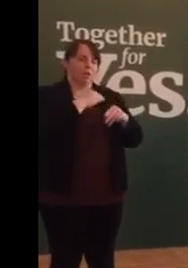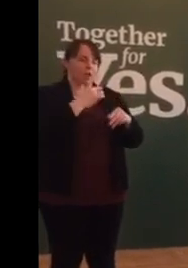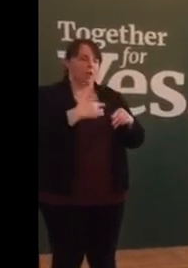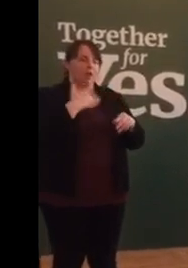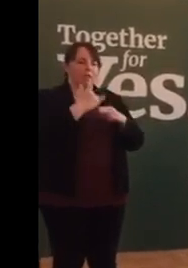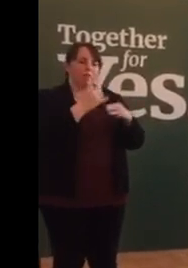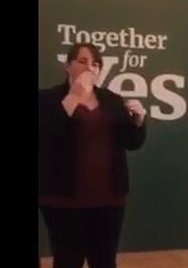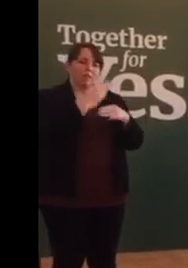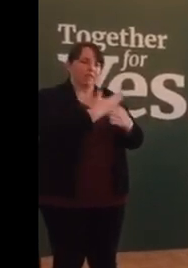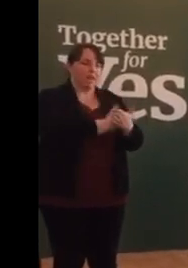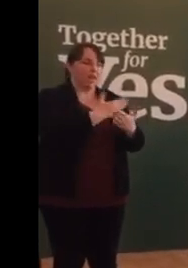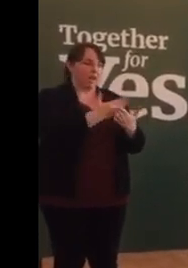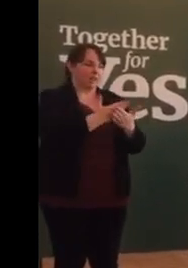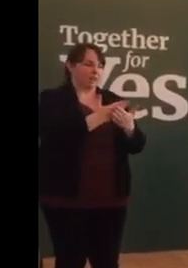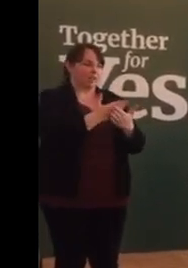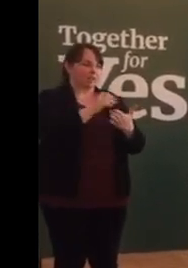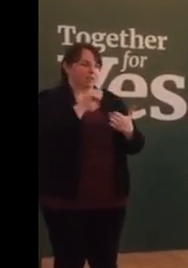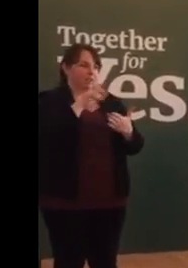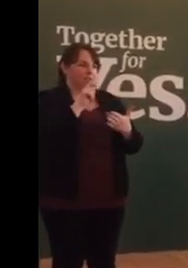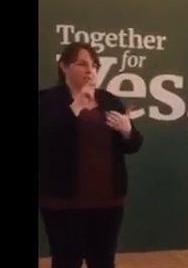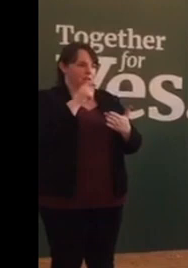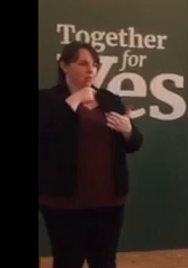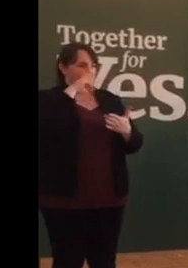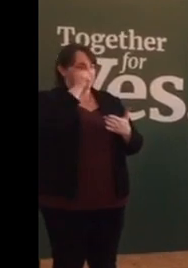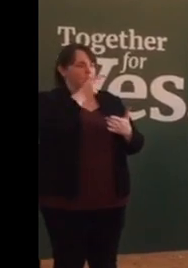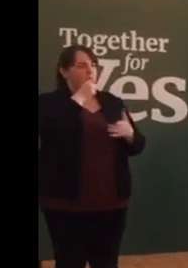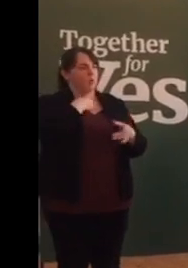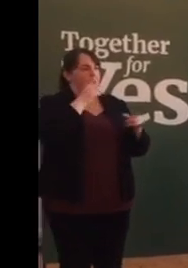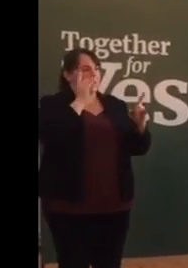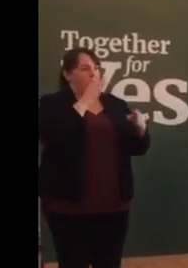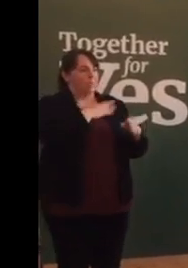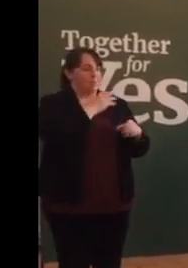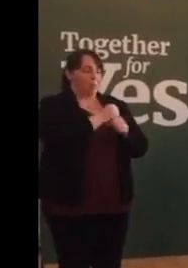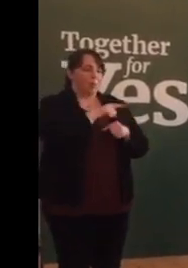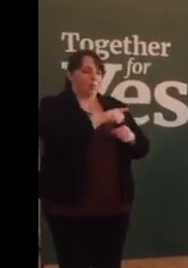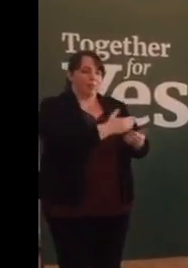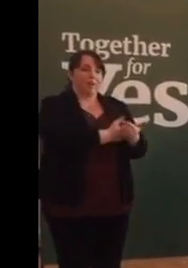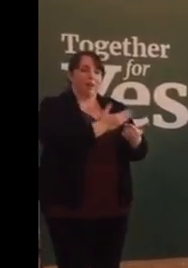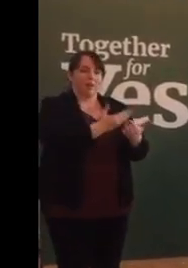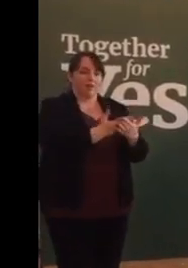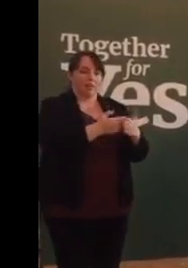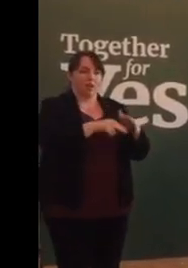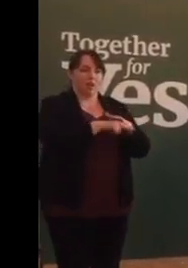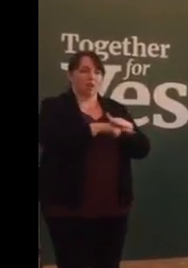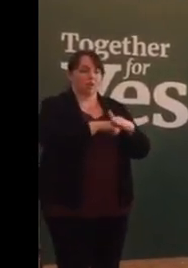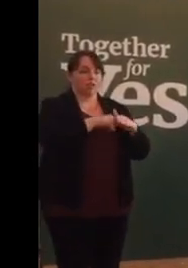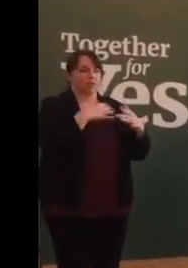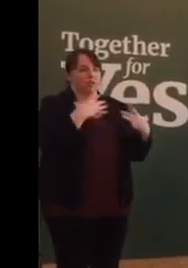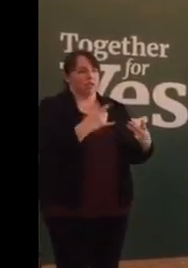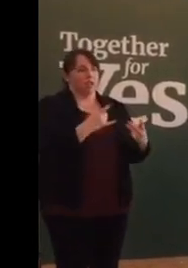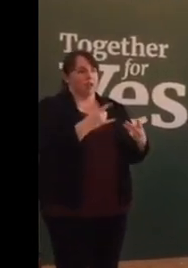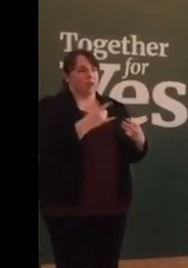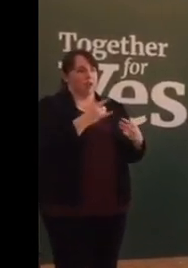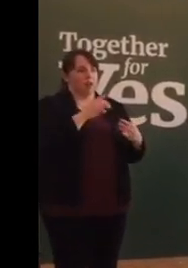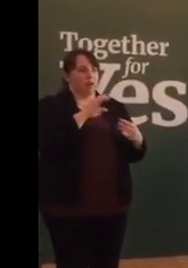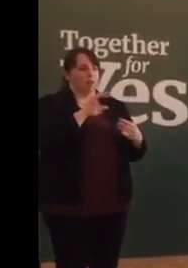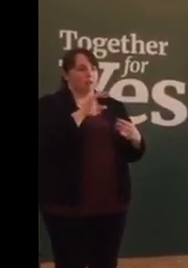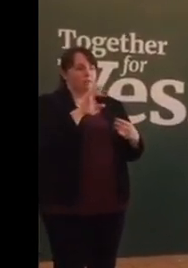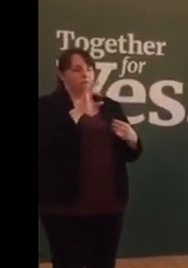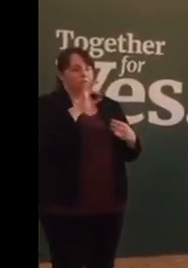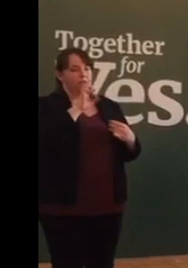I recall speaking to the Health Committee about under the chairmanship of Jerry